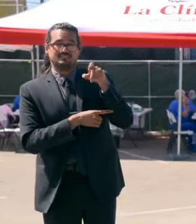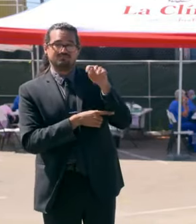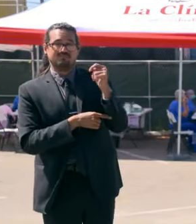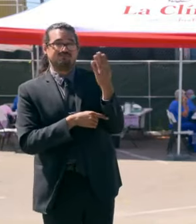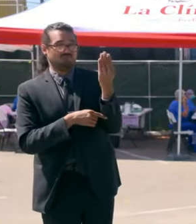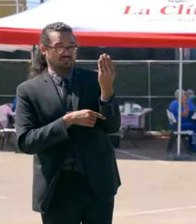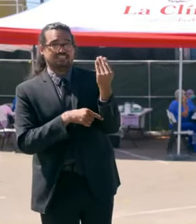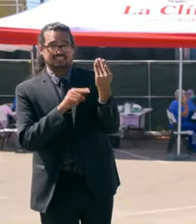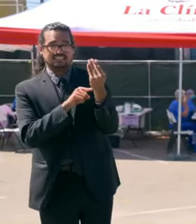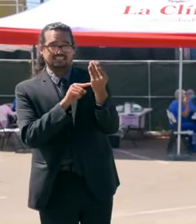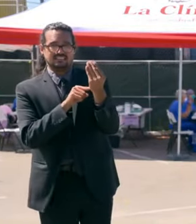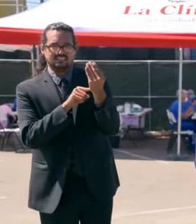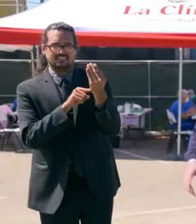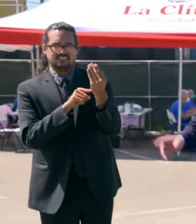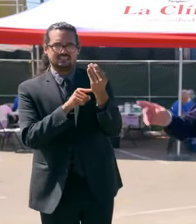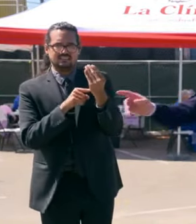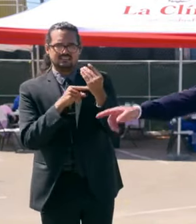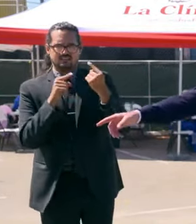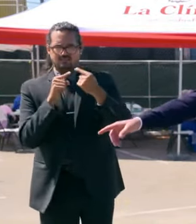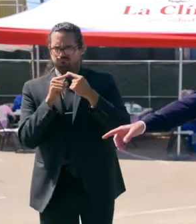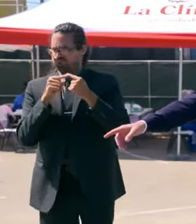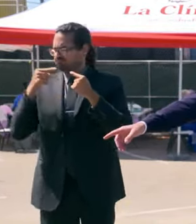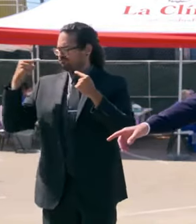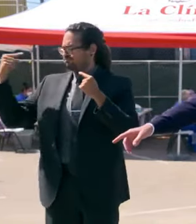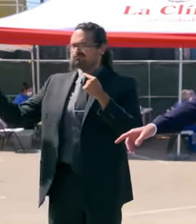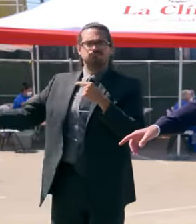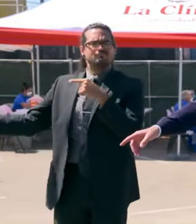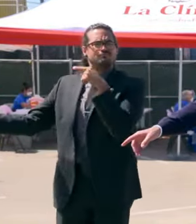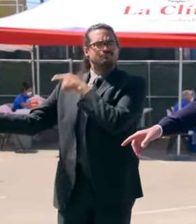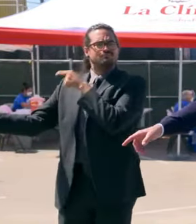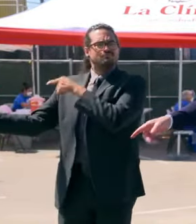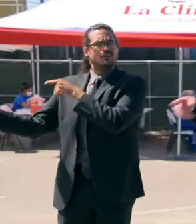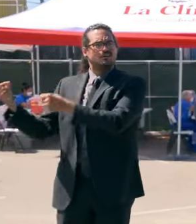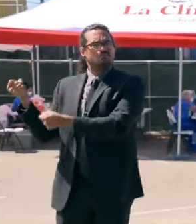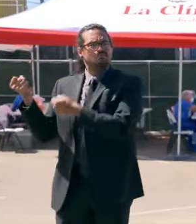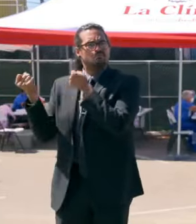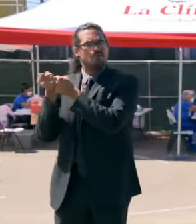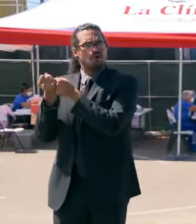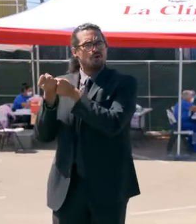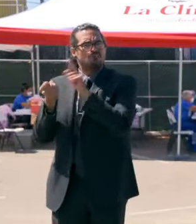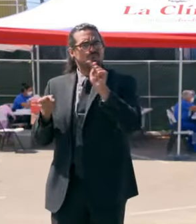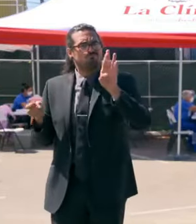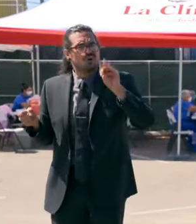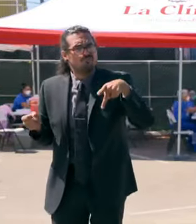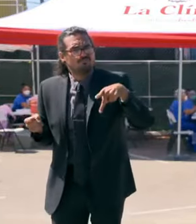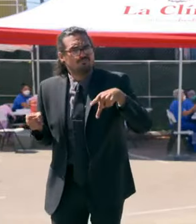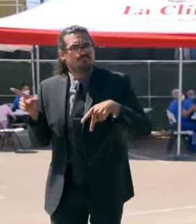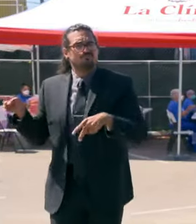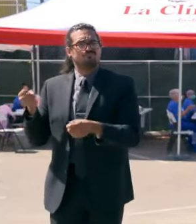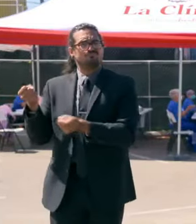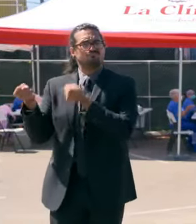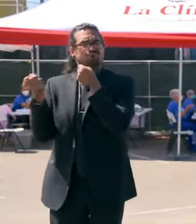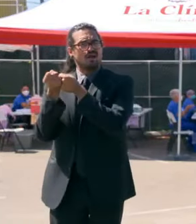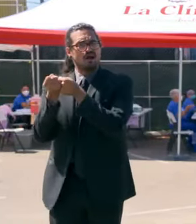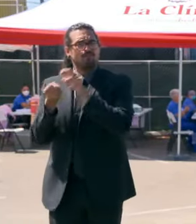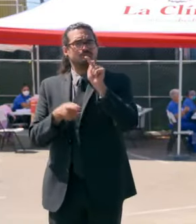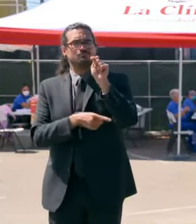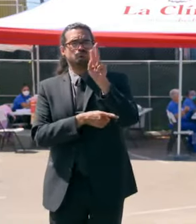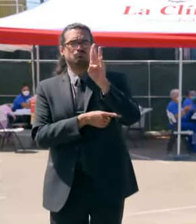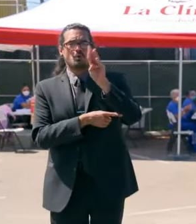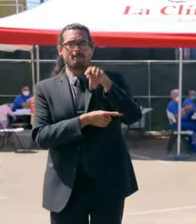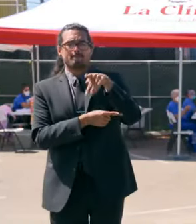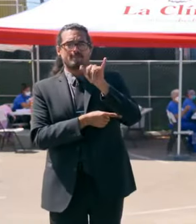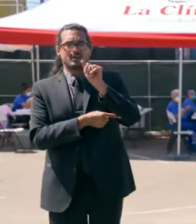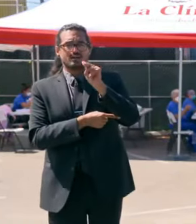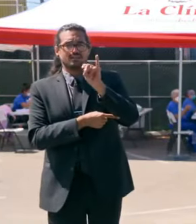all of the folks on the other side that all supported Trump and support Trumpism is their support to end